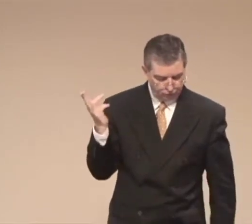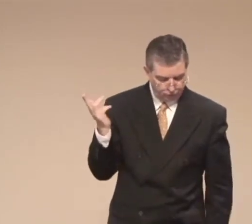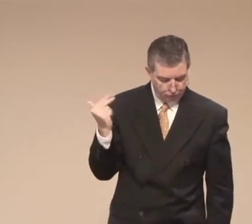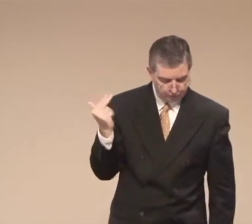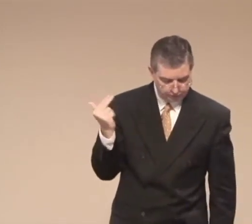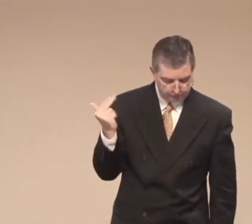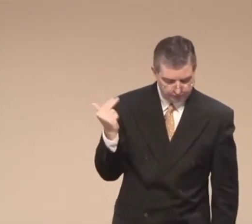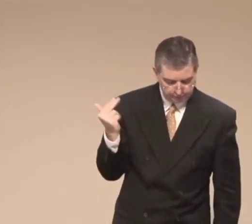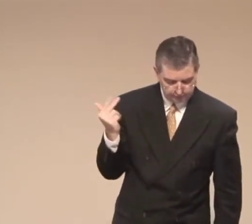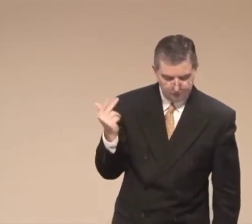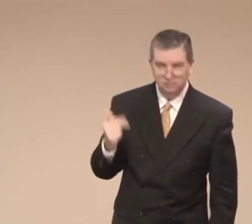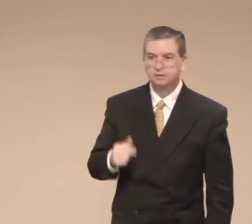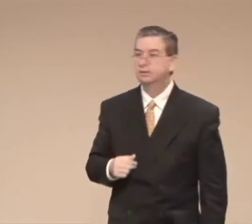verse 13.